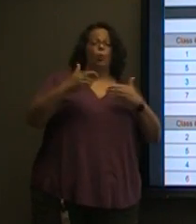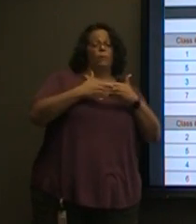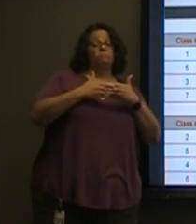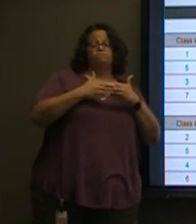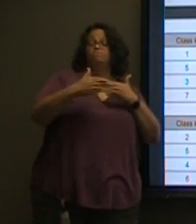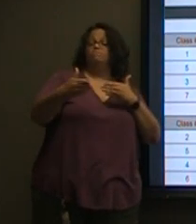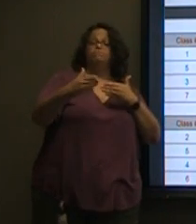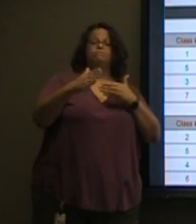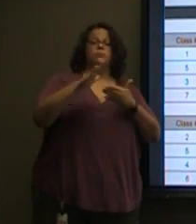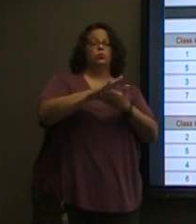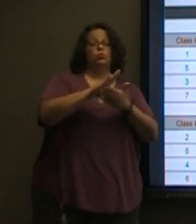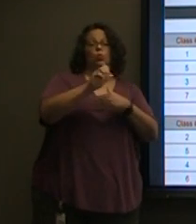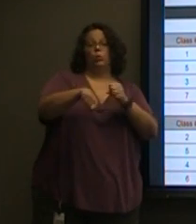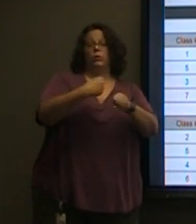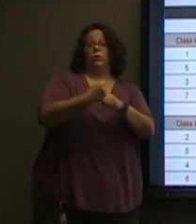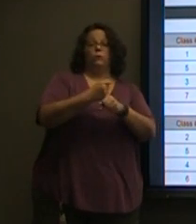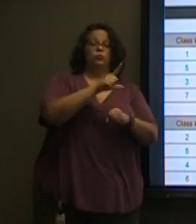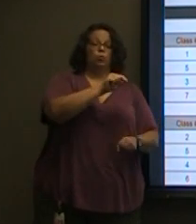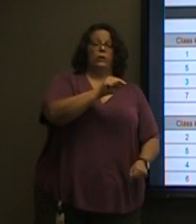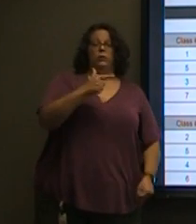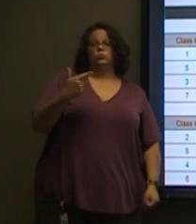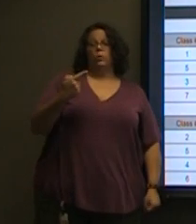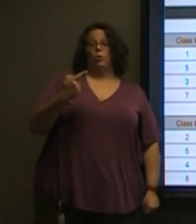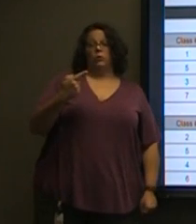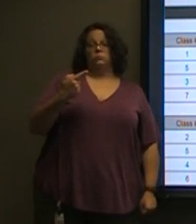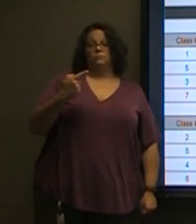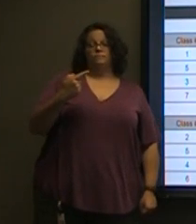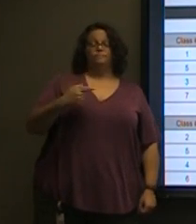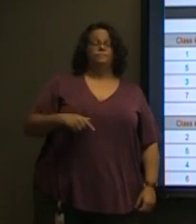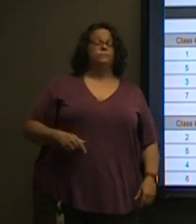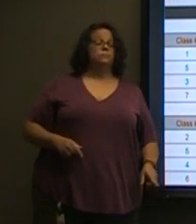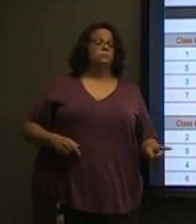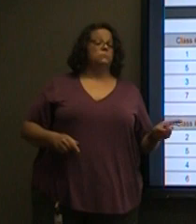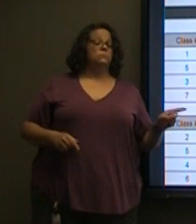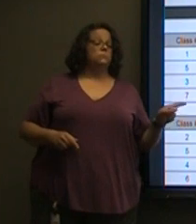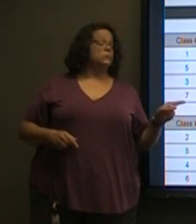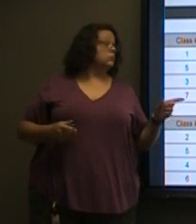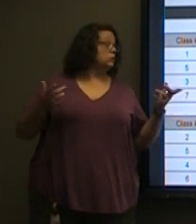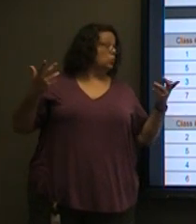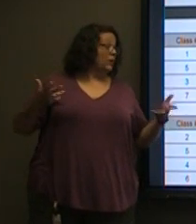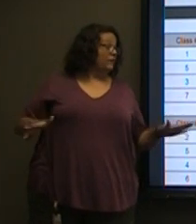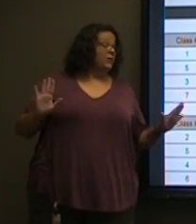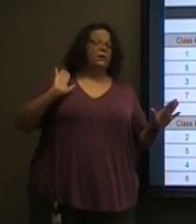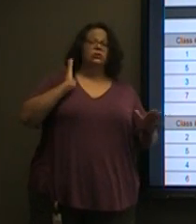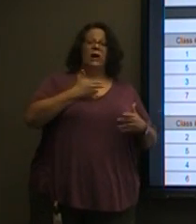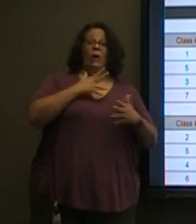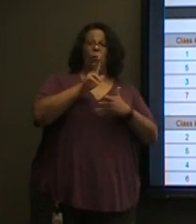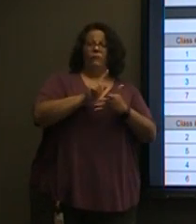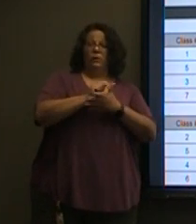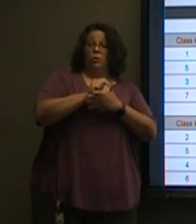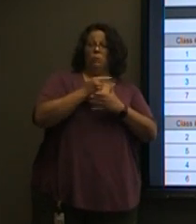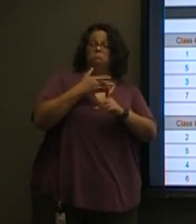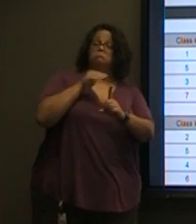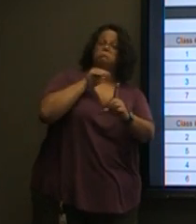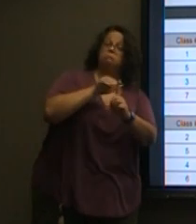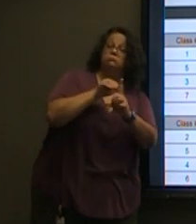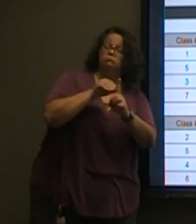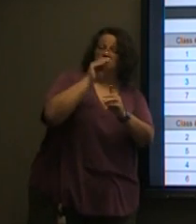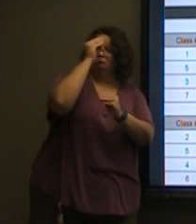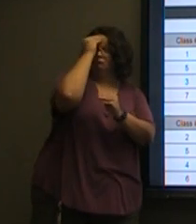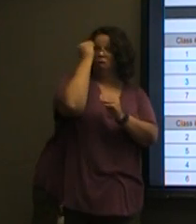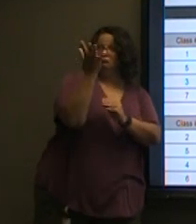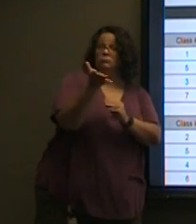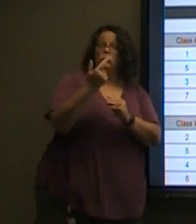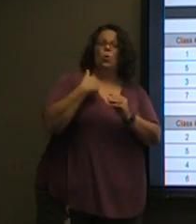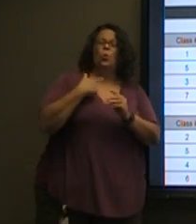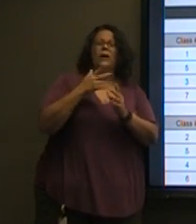of the 2021 school year. As we wrap up our welcome video, I want to remind you that we expect longer